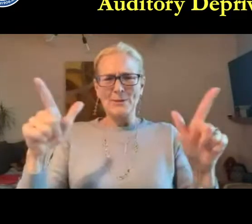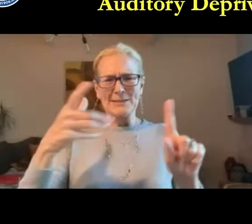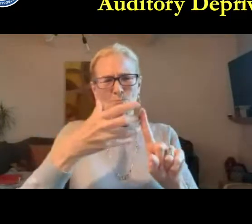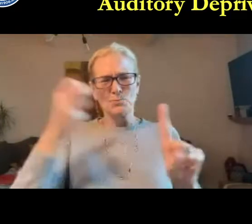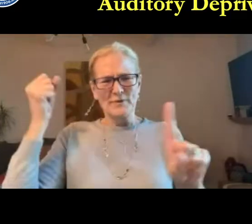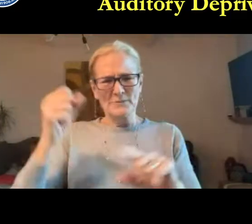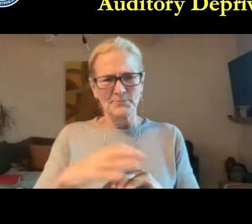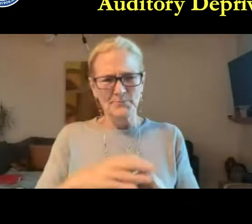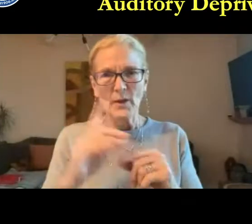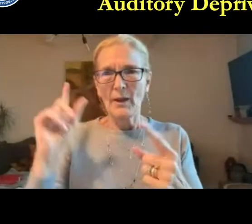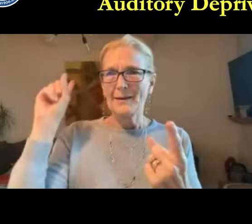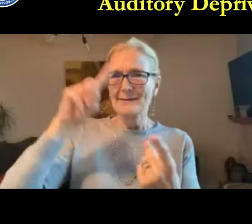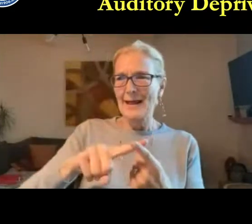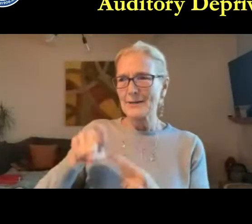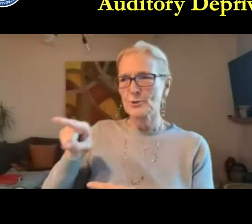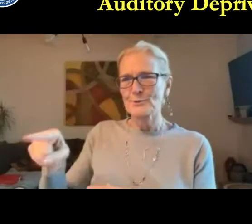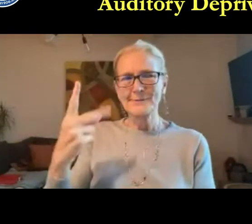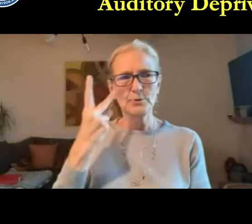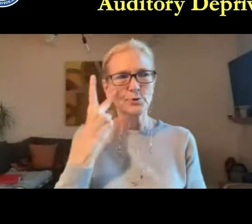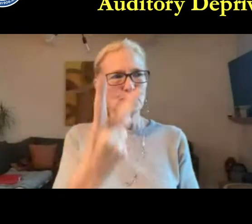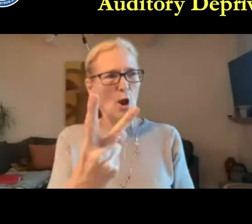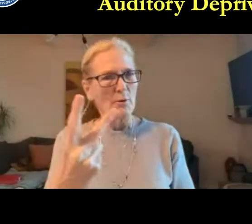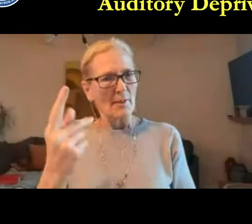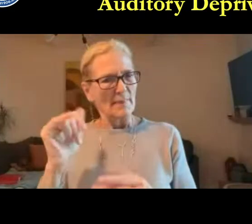children, focused on audiologists.